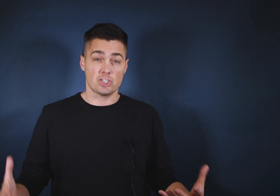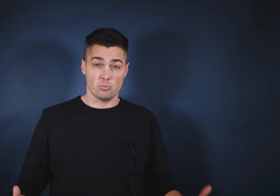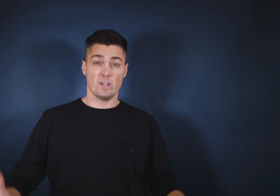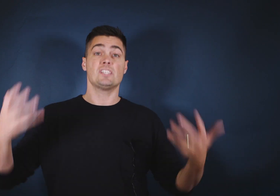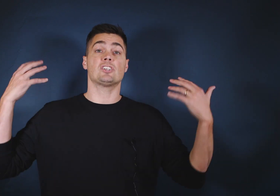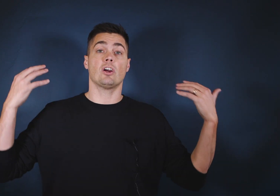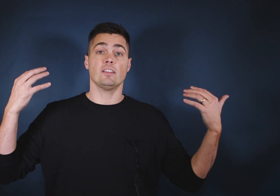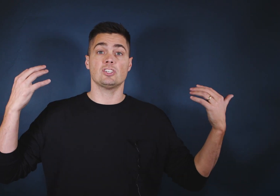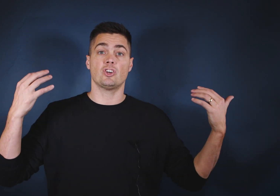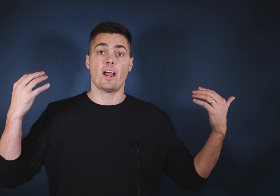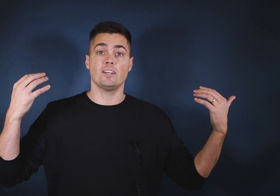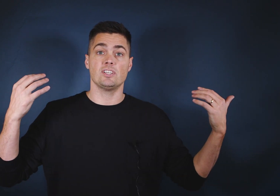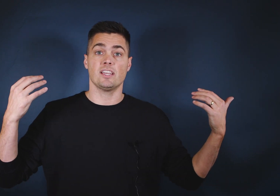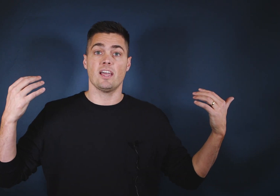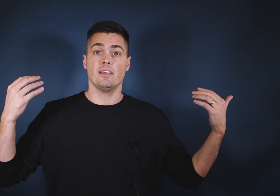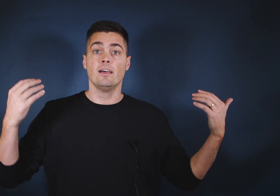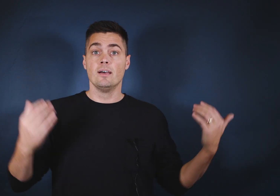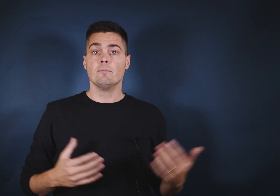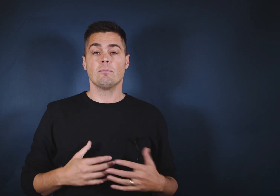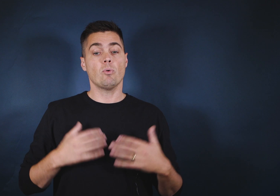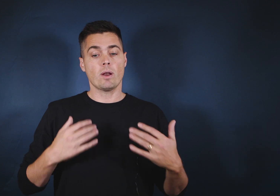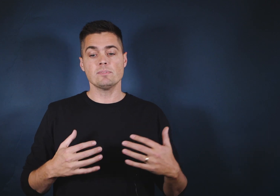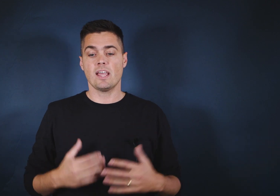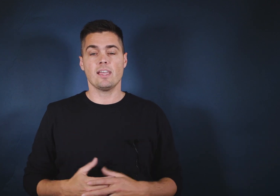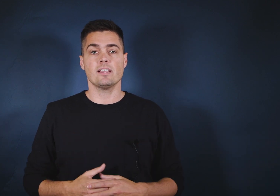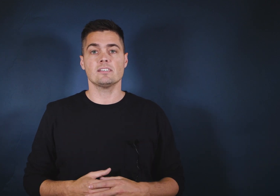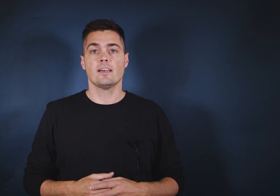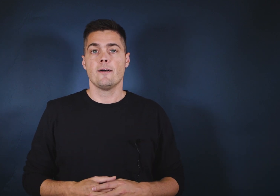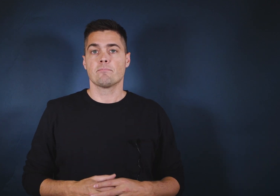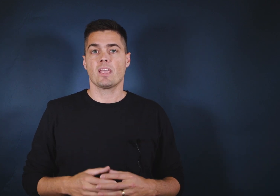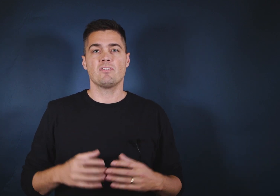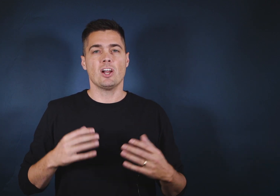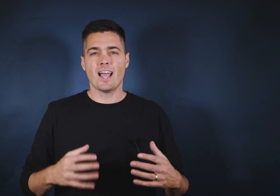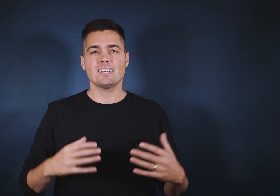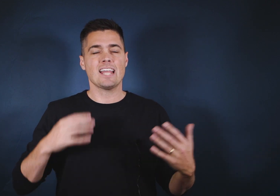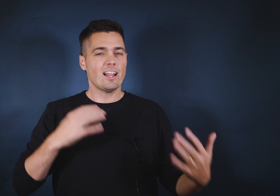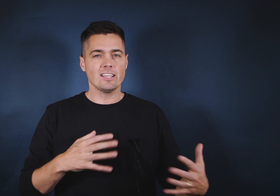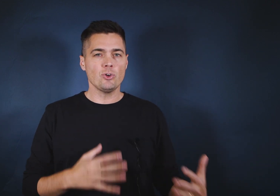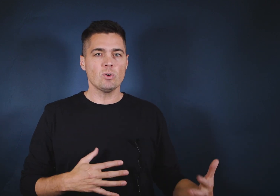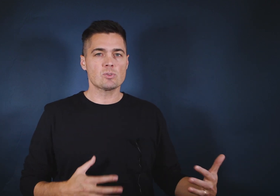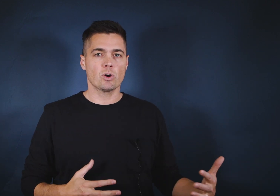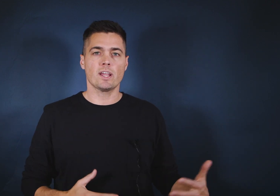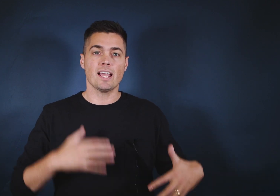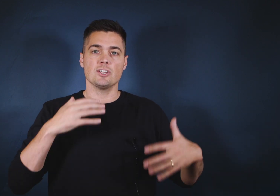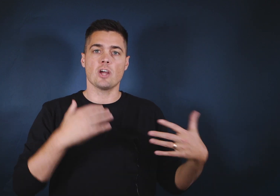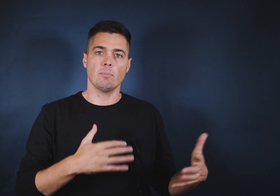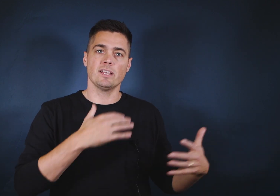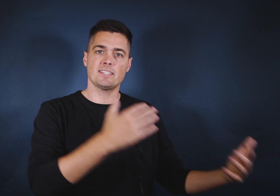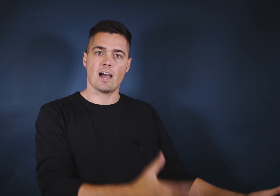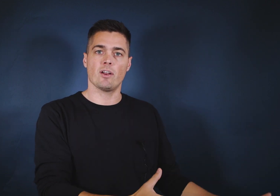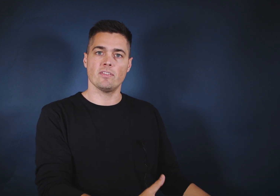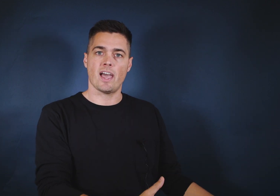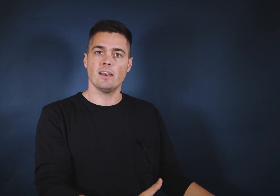restarting the strategy again. But what I'm saying is, if they're not telling you what's working and doubling down on that,